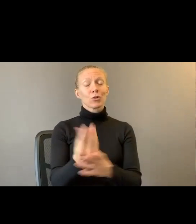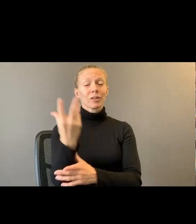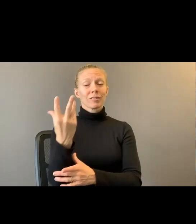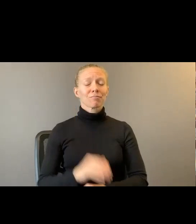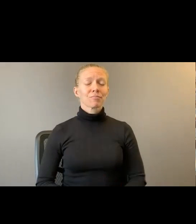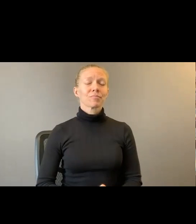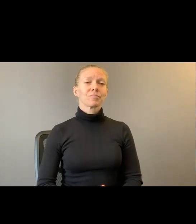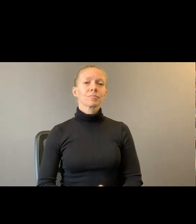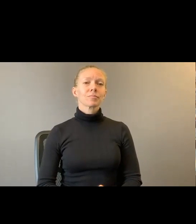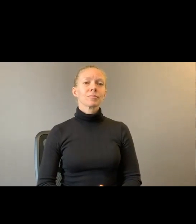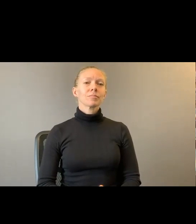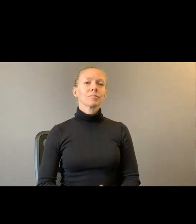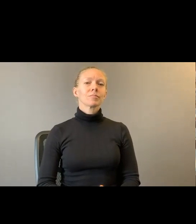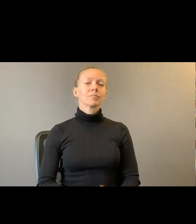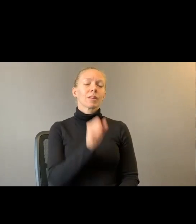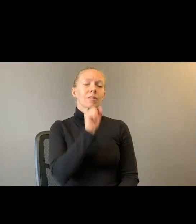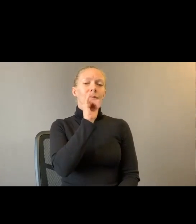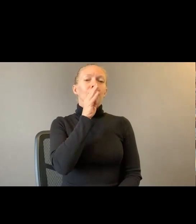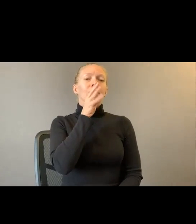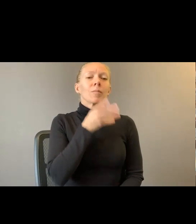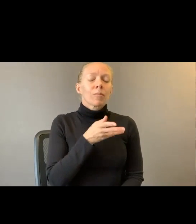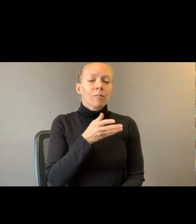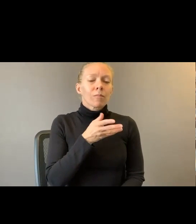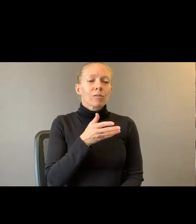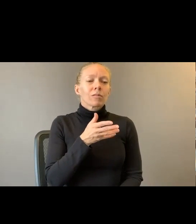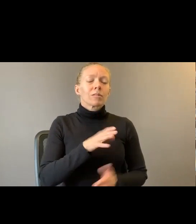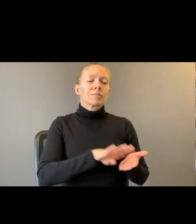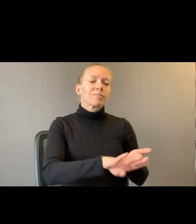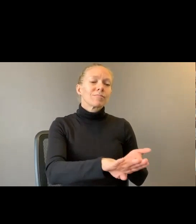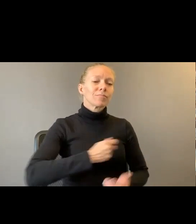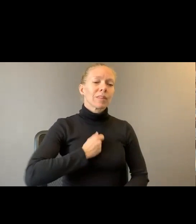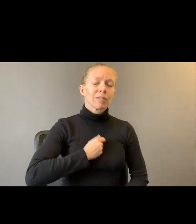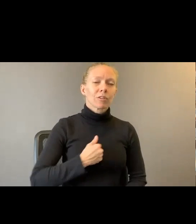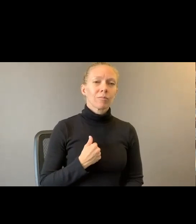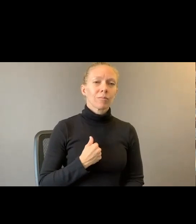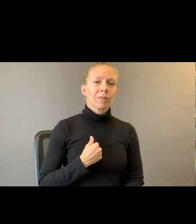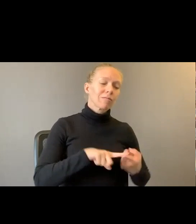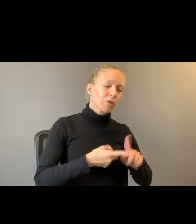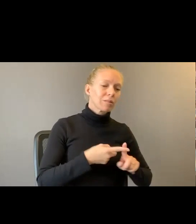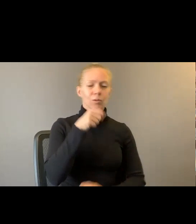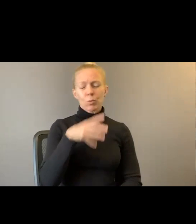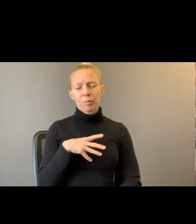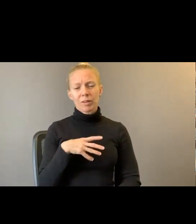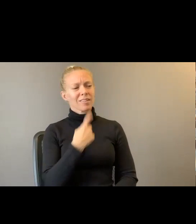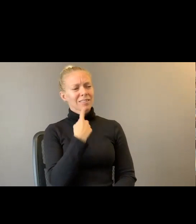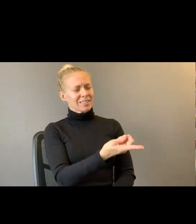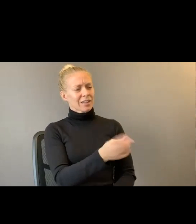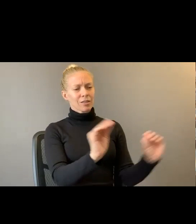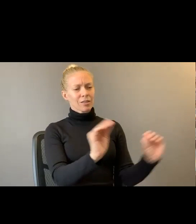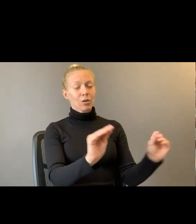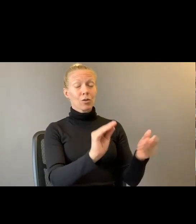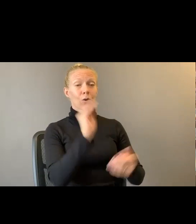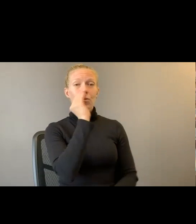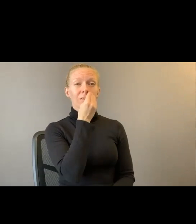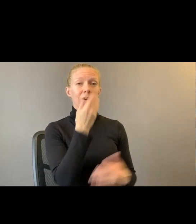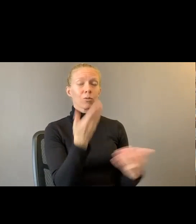From my mouth forgive me friend woman. When I said there are no flowers here. I forgot to mention the bloom